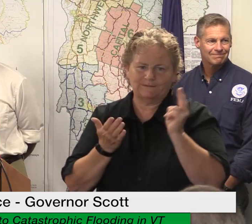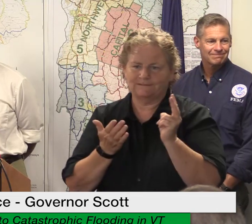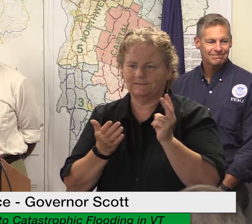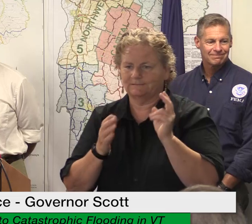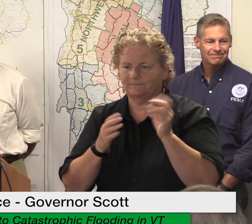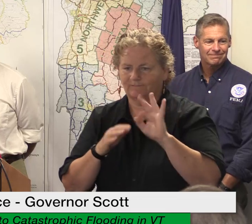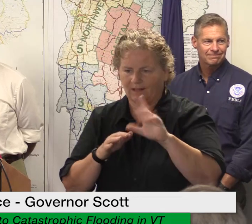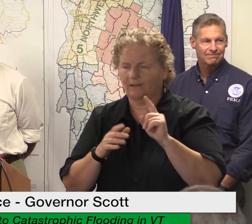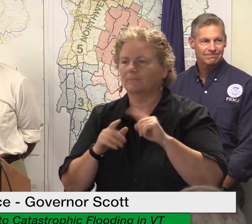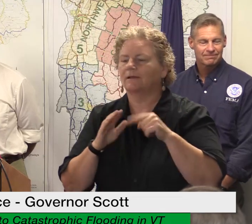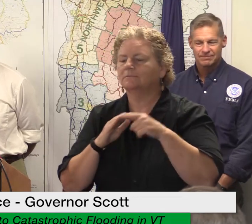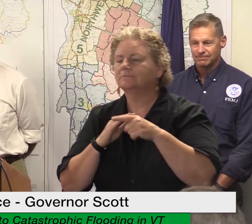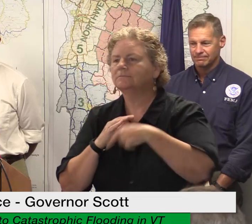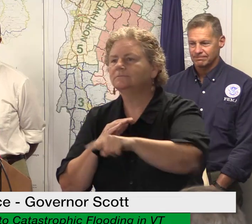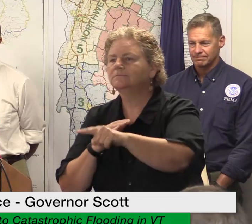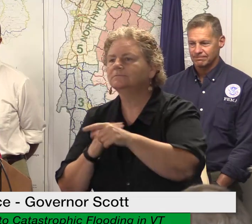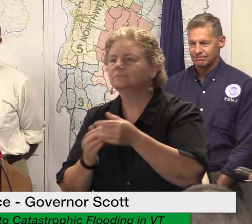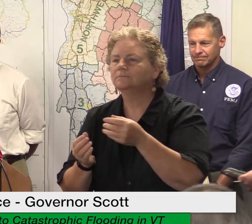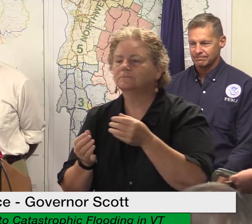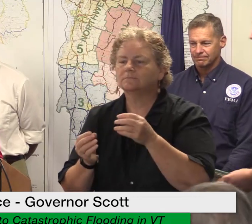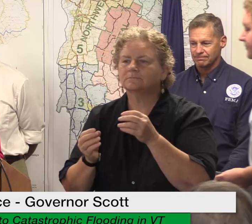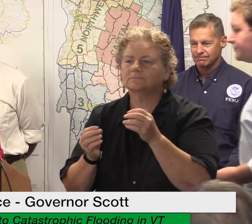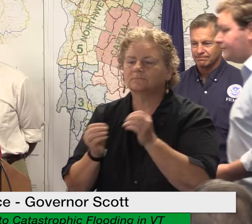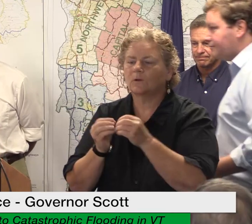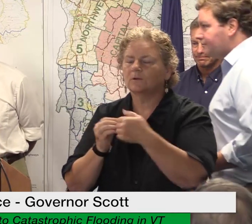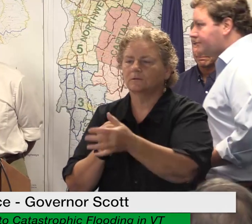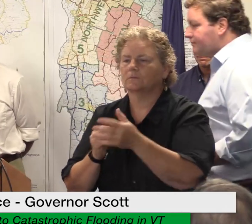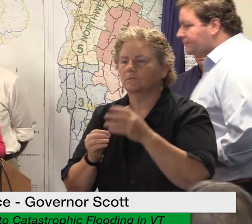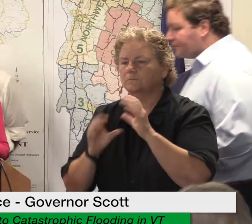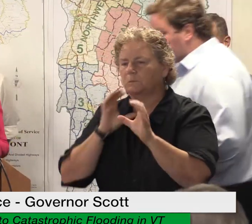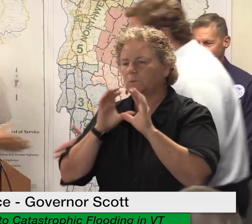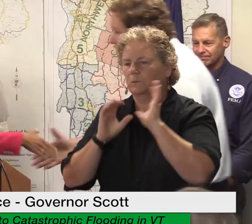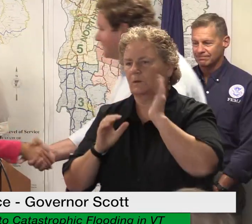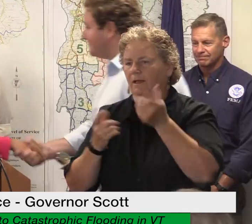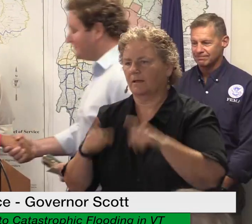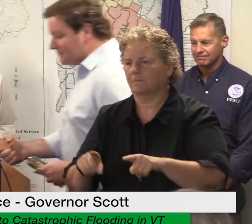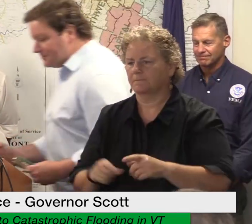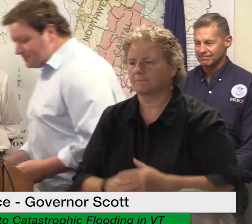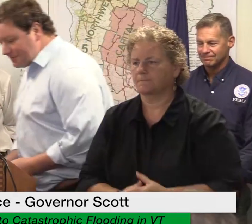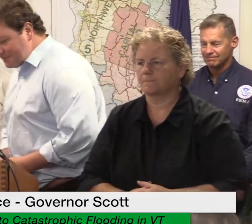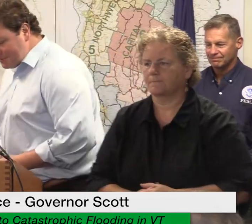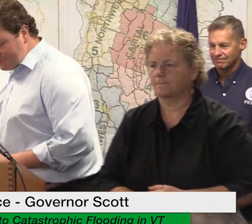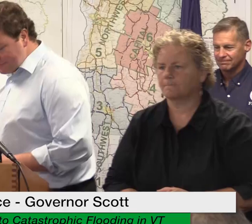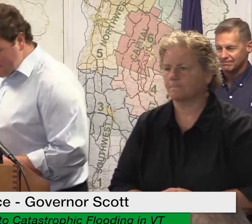what his office is doing to help bridge some of those gaps for sure thanks lindsay